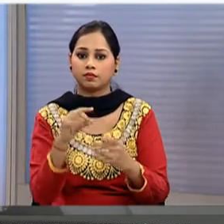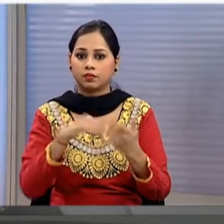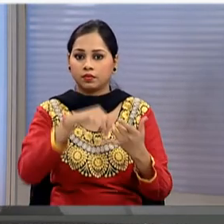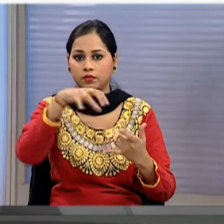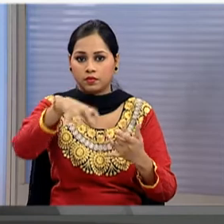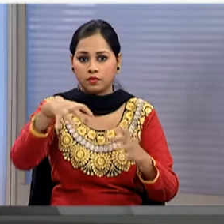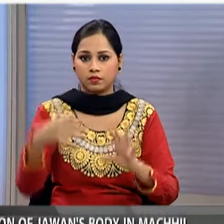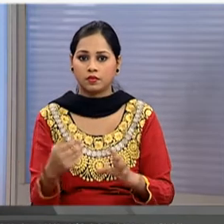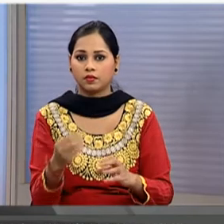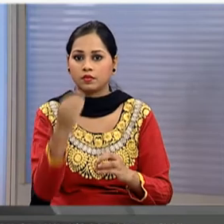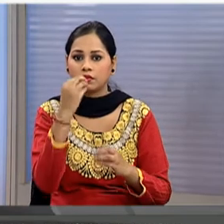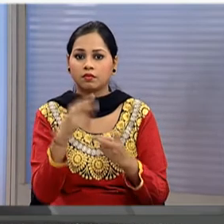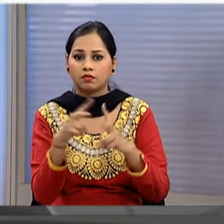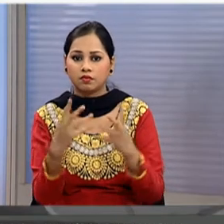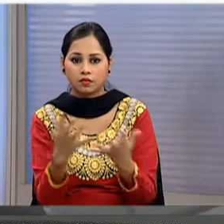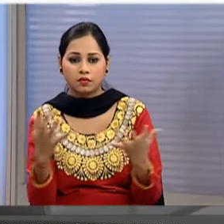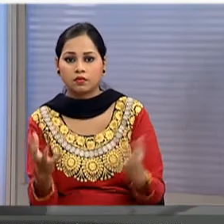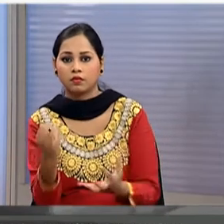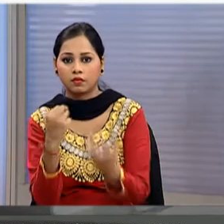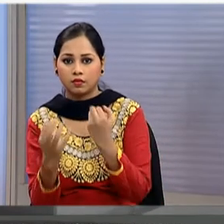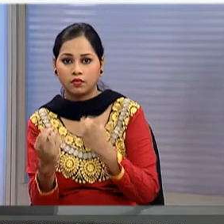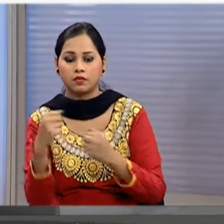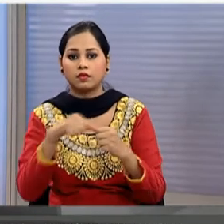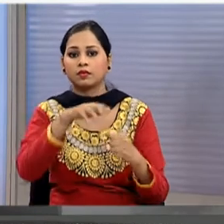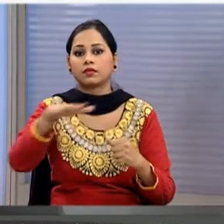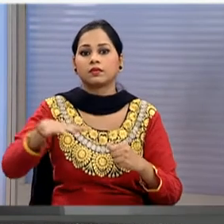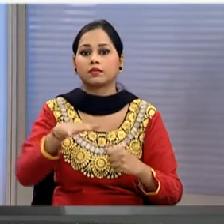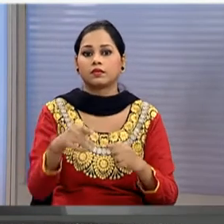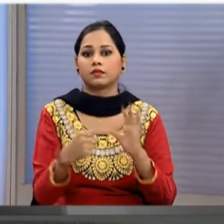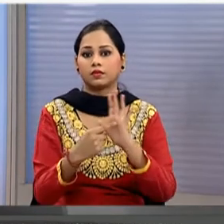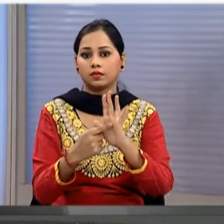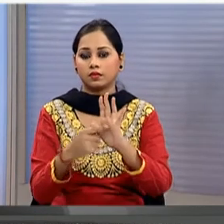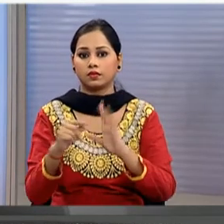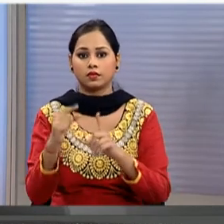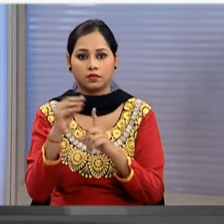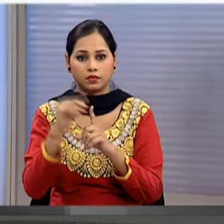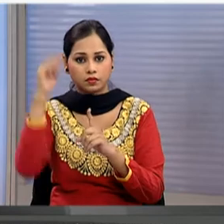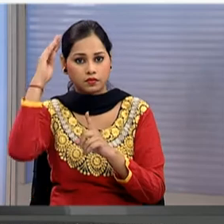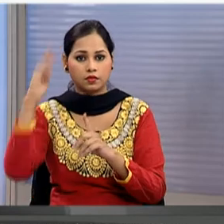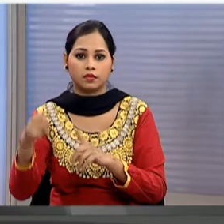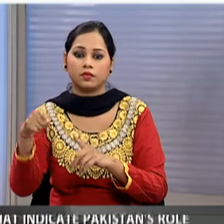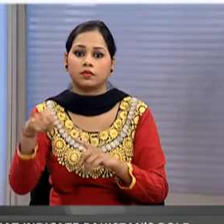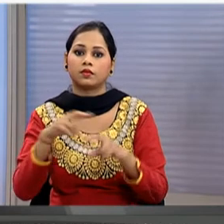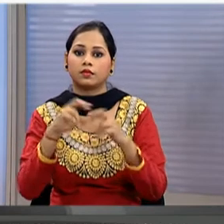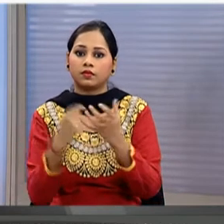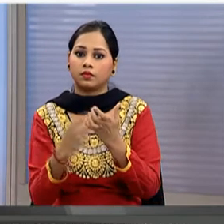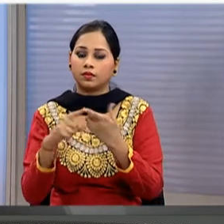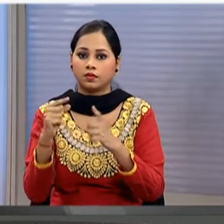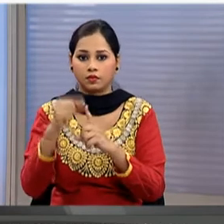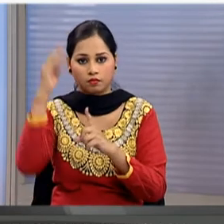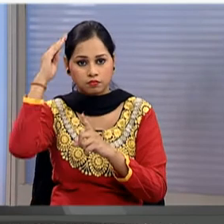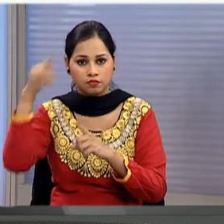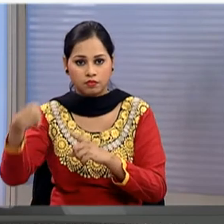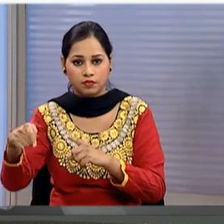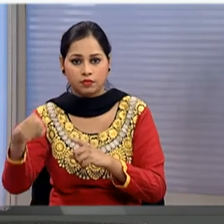the eatables and other items recovered from the area show the marking of Pakistan defense force Pakistan